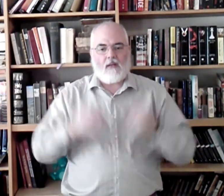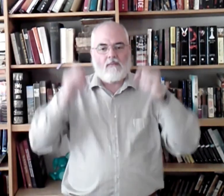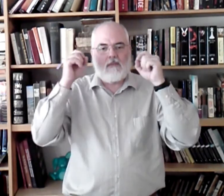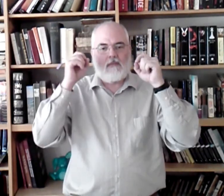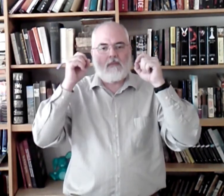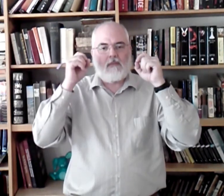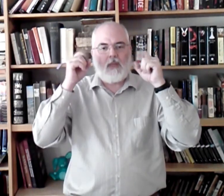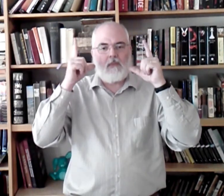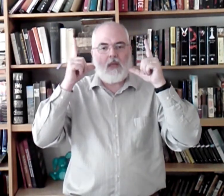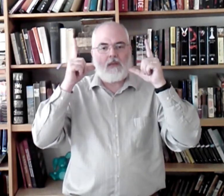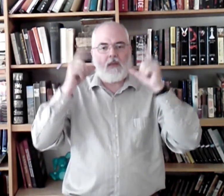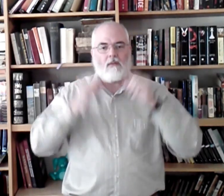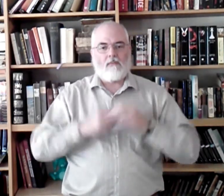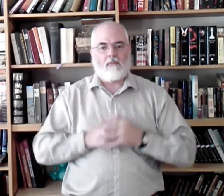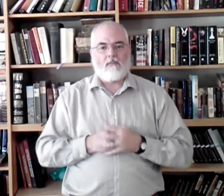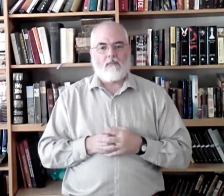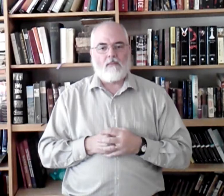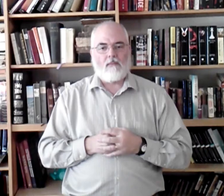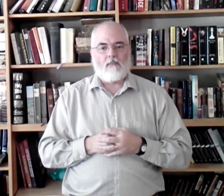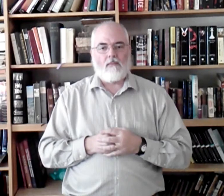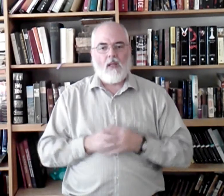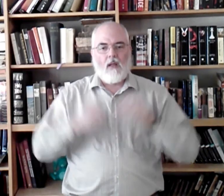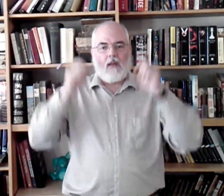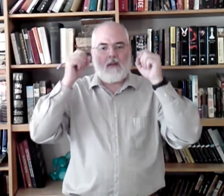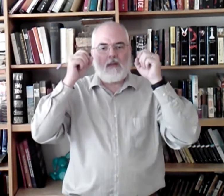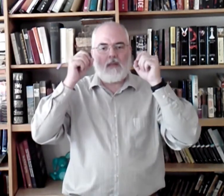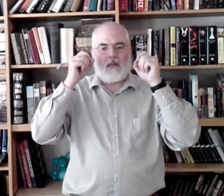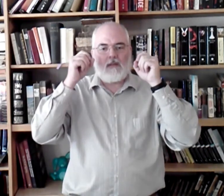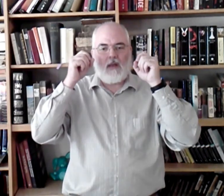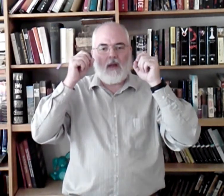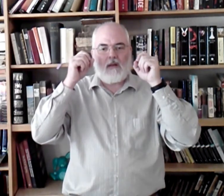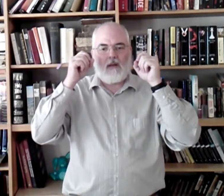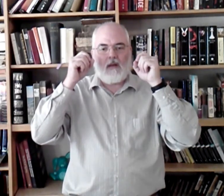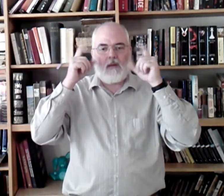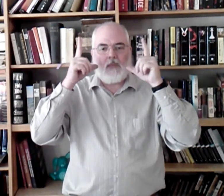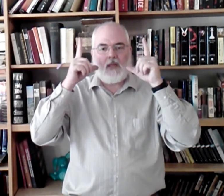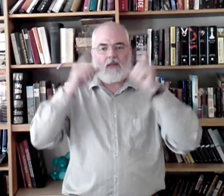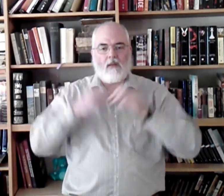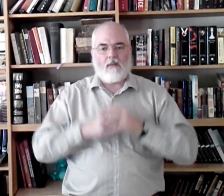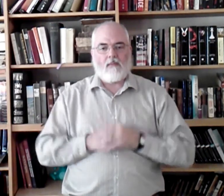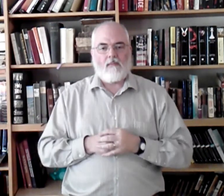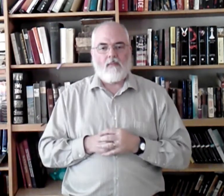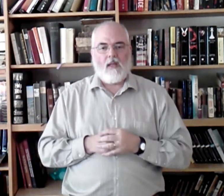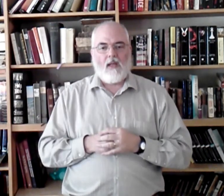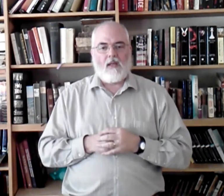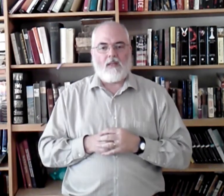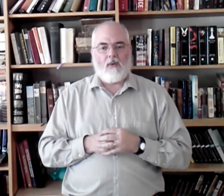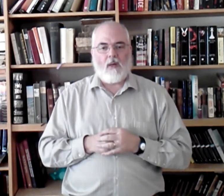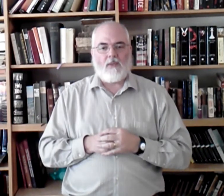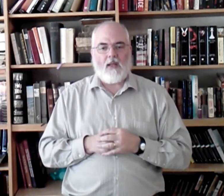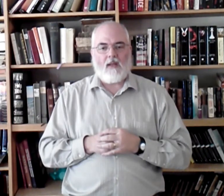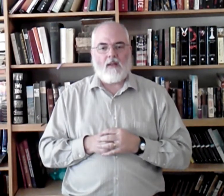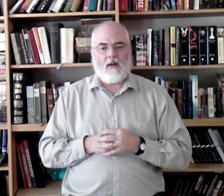amazing. This is not amazing. See what I'm saying there?